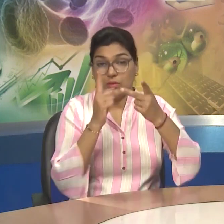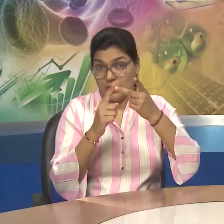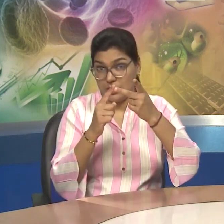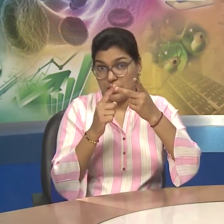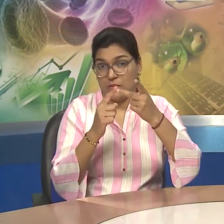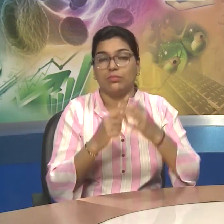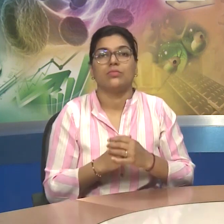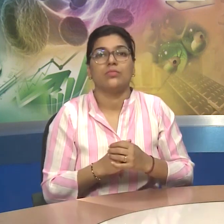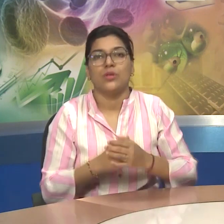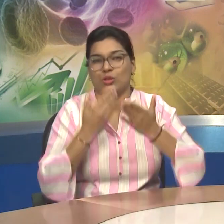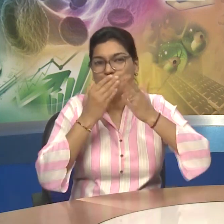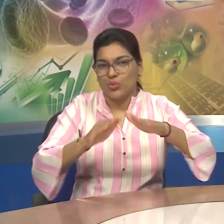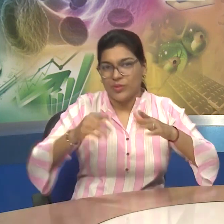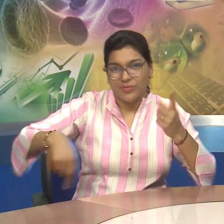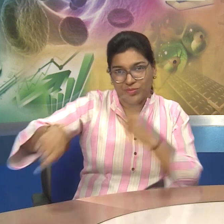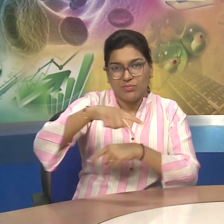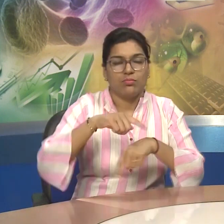A Student Has